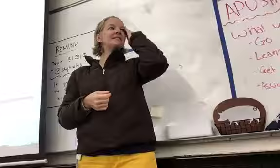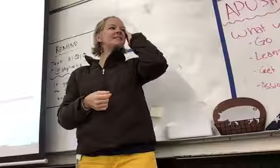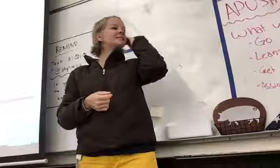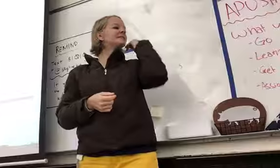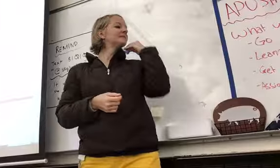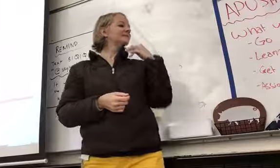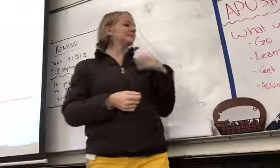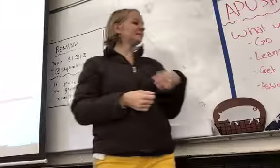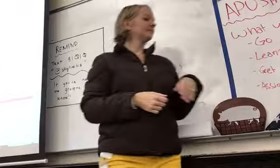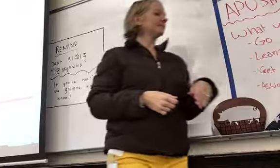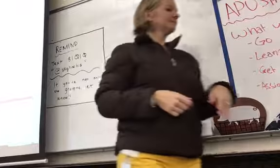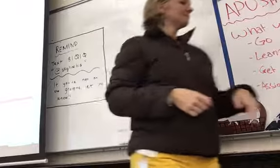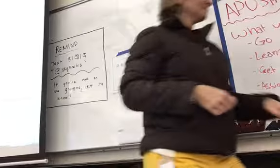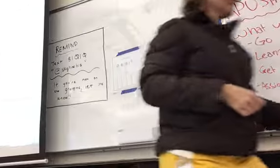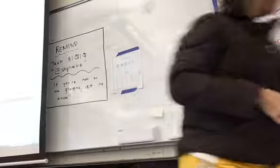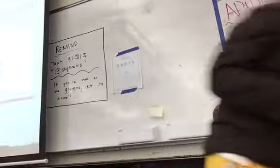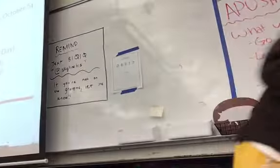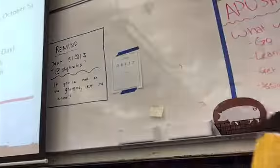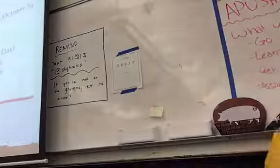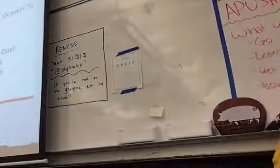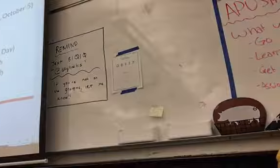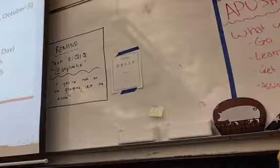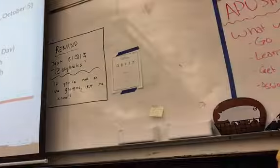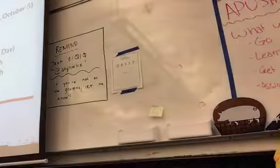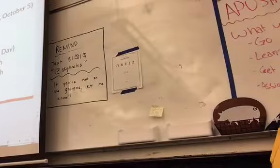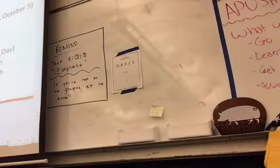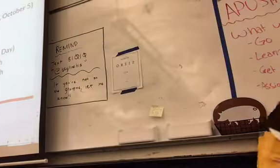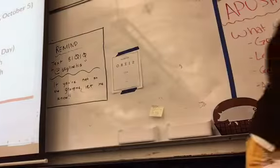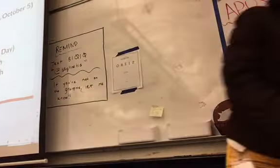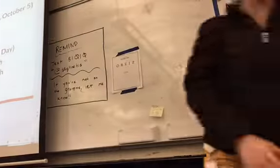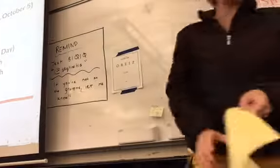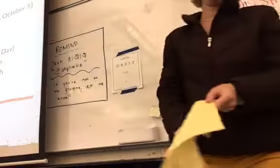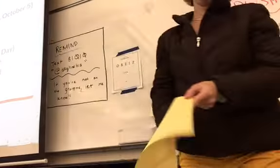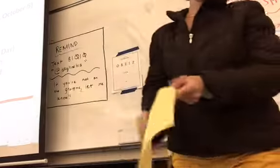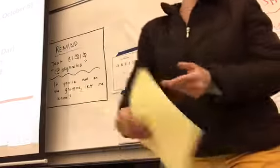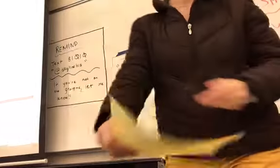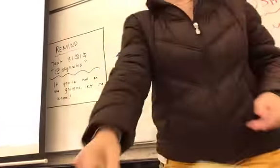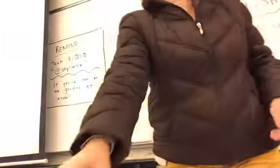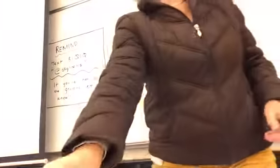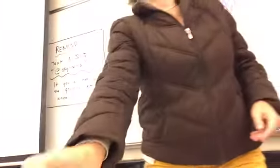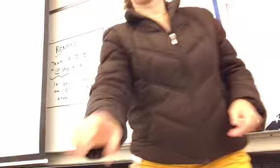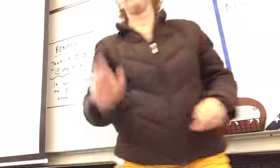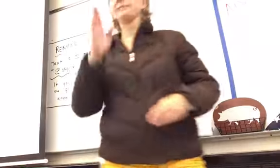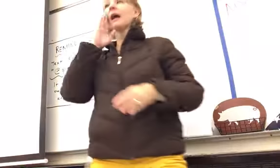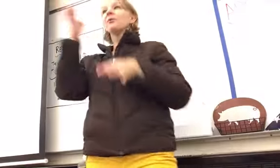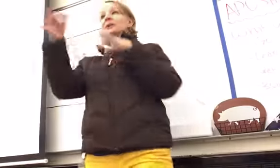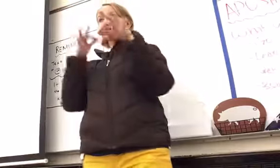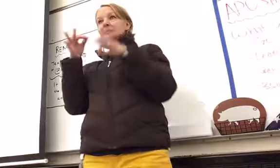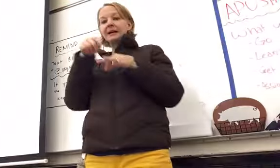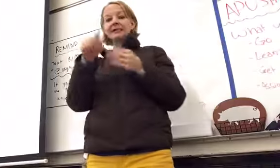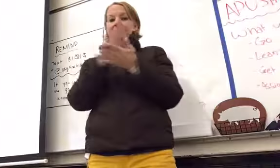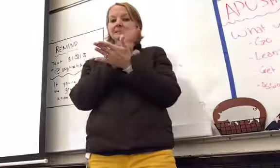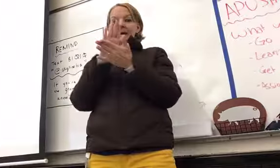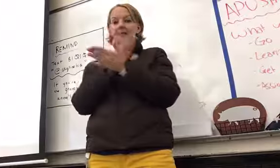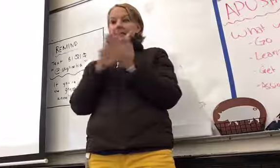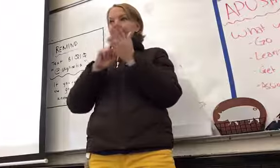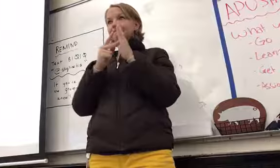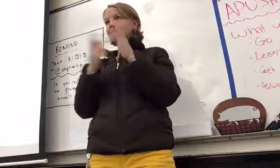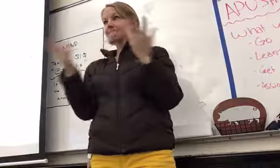So let me explain what this paper is. So this paper is going to be